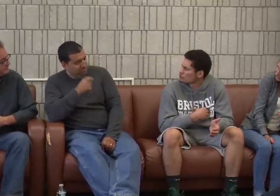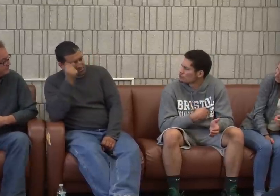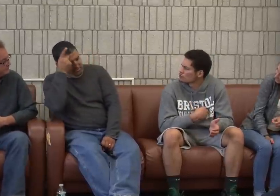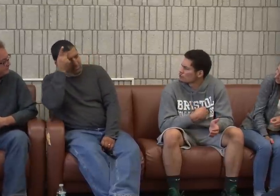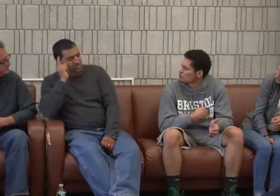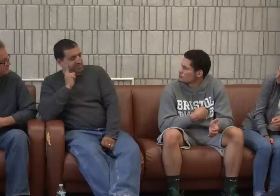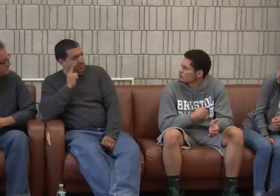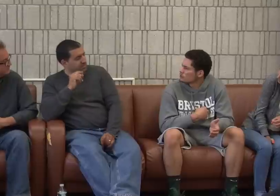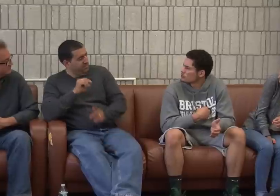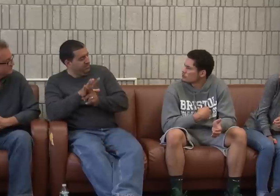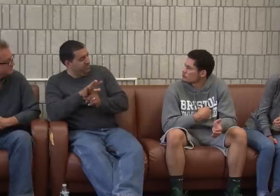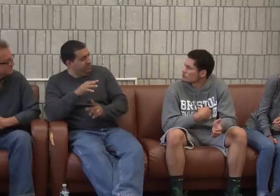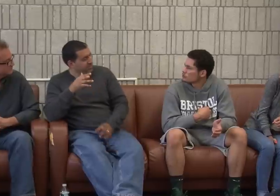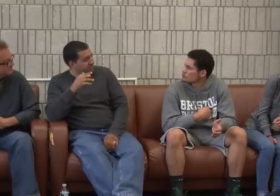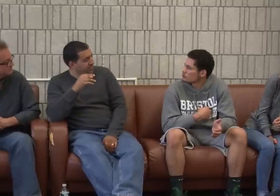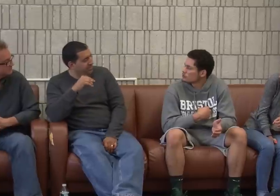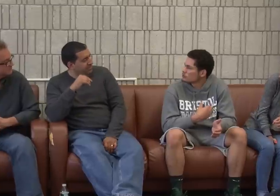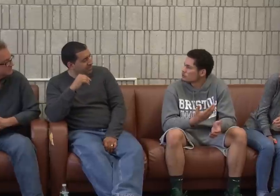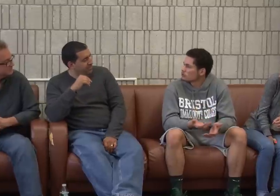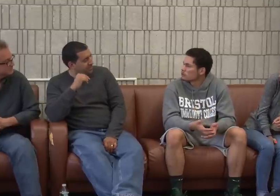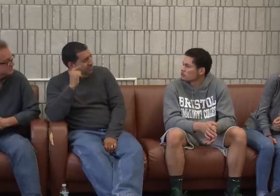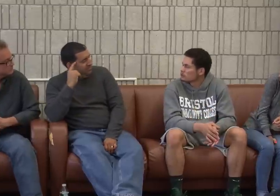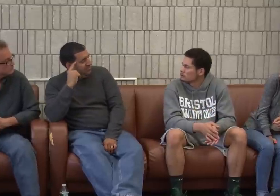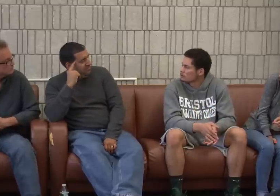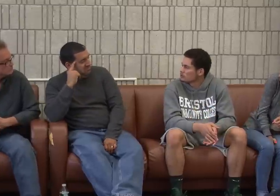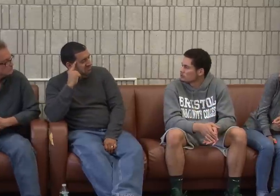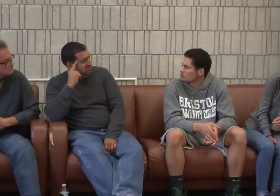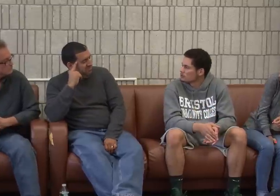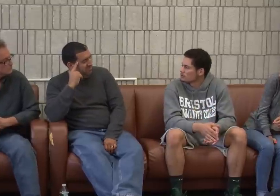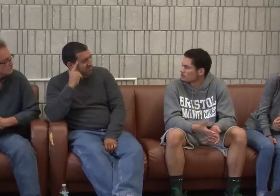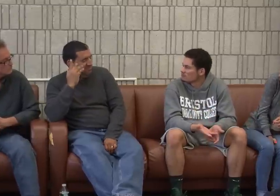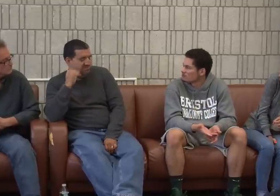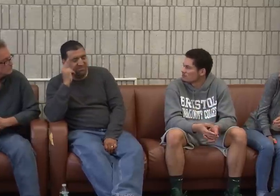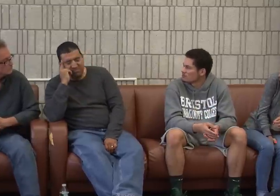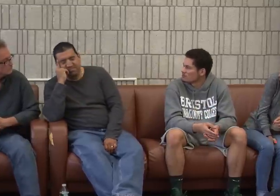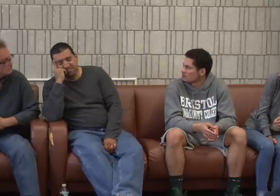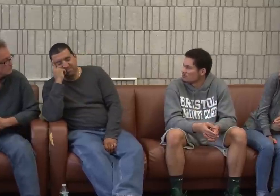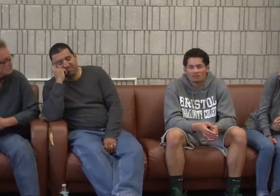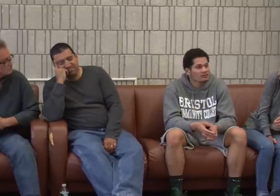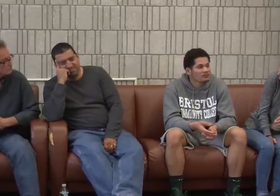wish something changed about basketball that they would understand about the deaf? No? All right. Forget it.